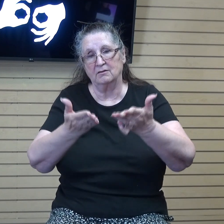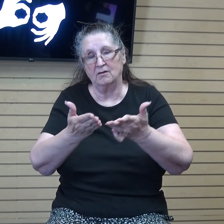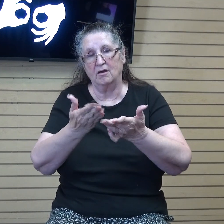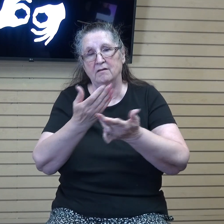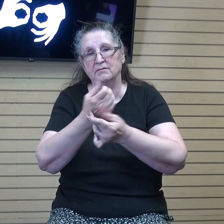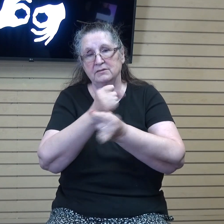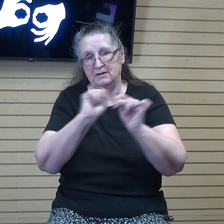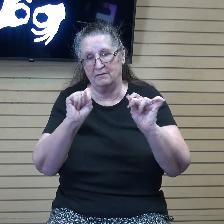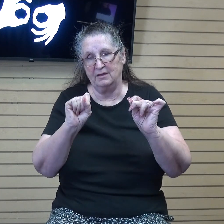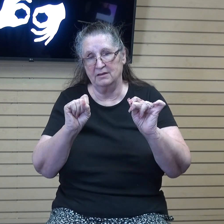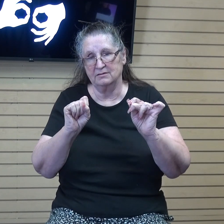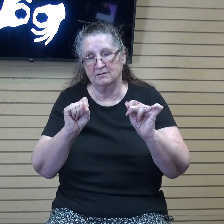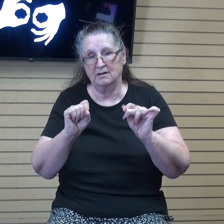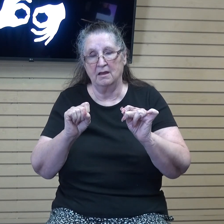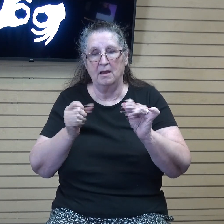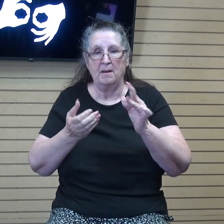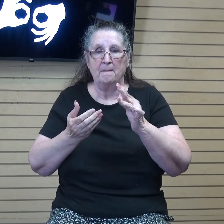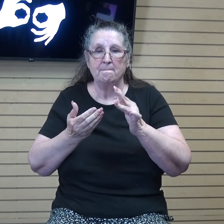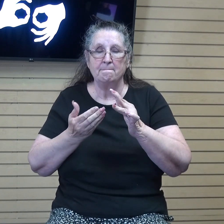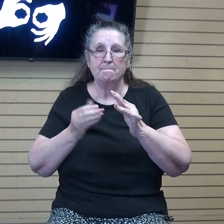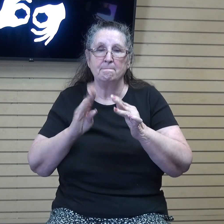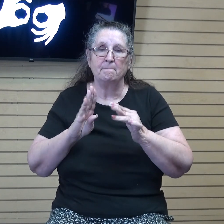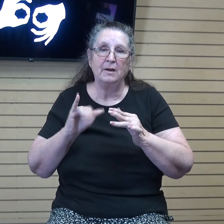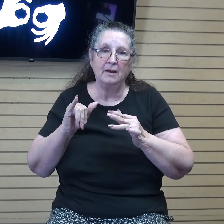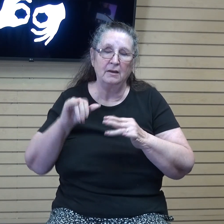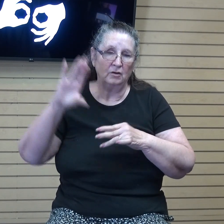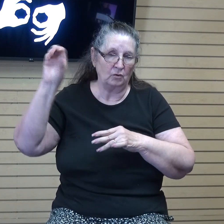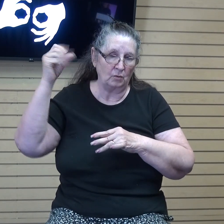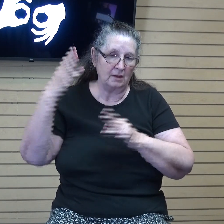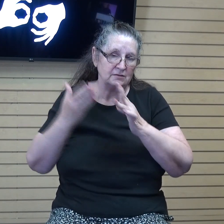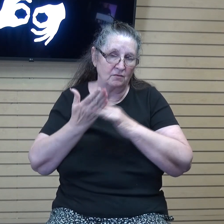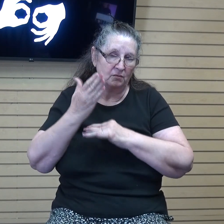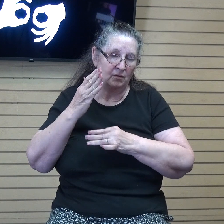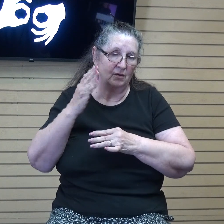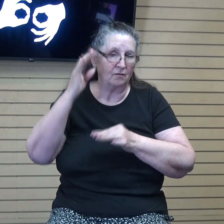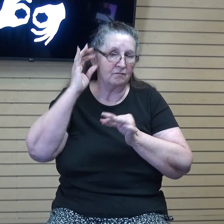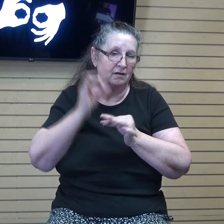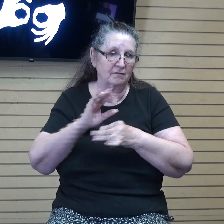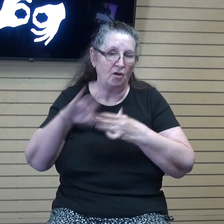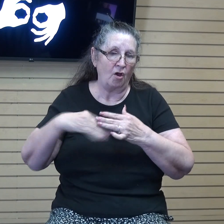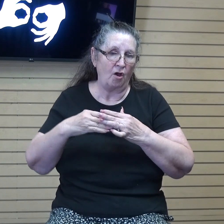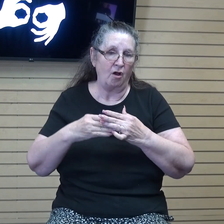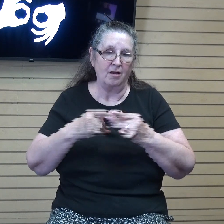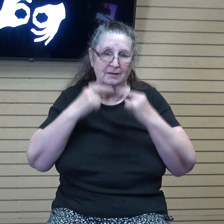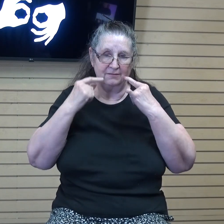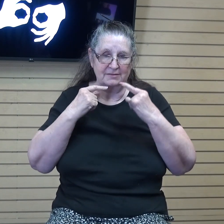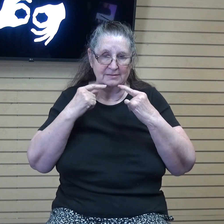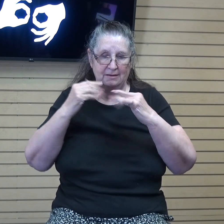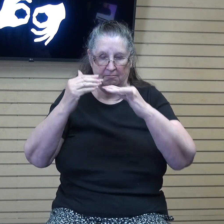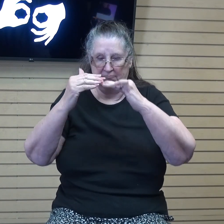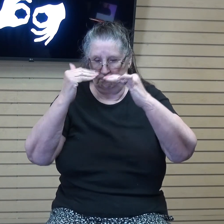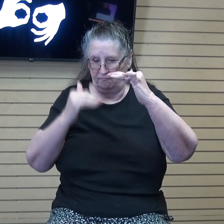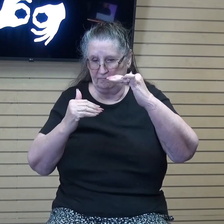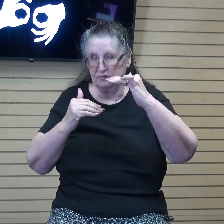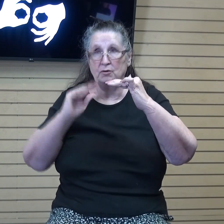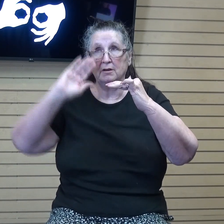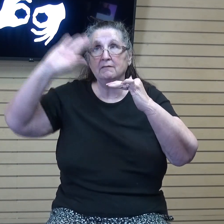faith, because all are sinners and fall short of God's glory. But now all are justified through faith in Jesus.